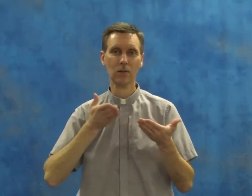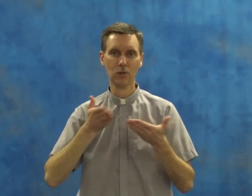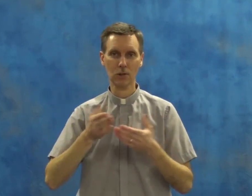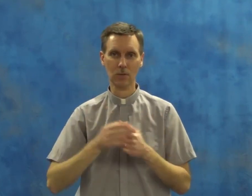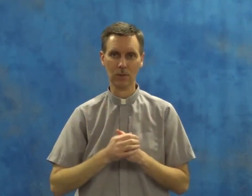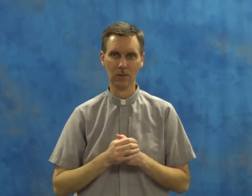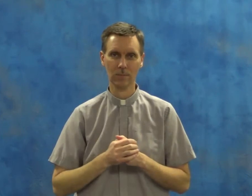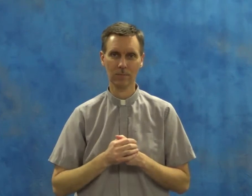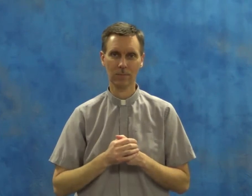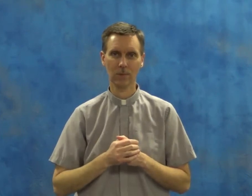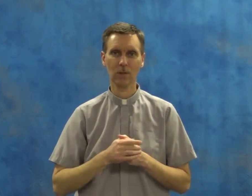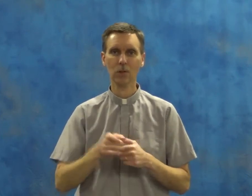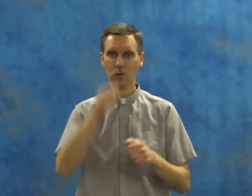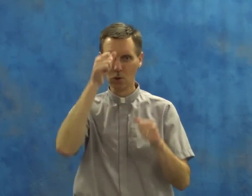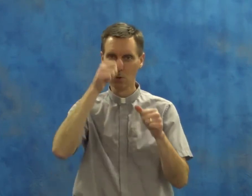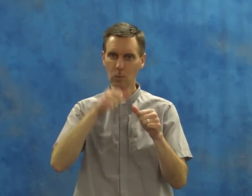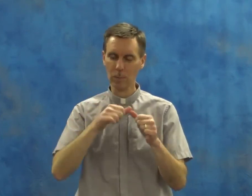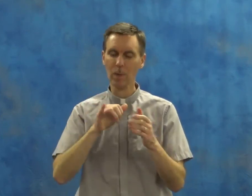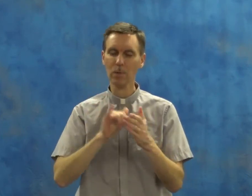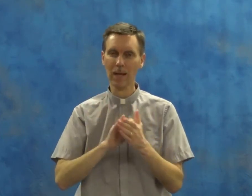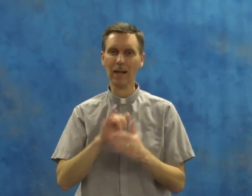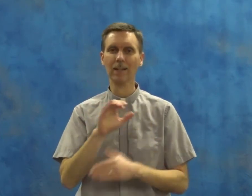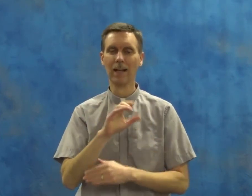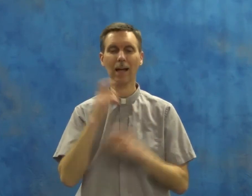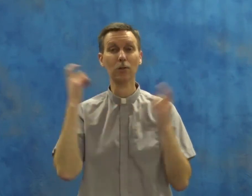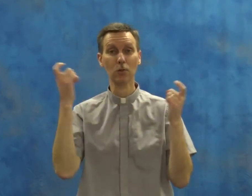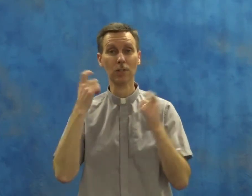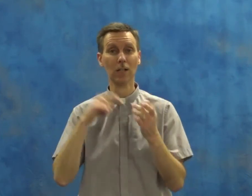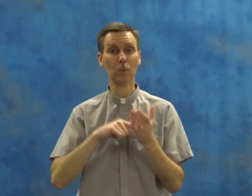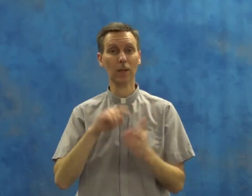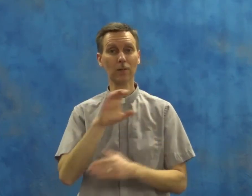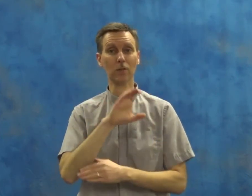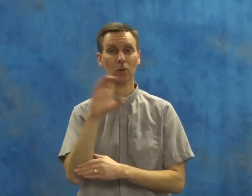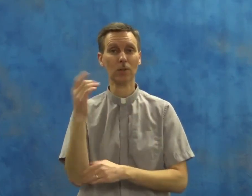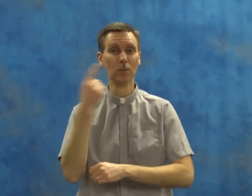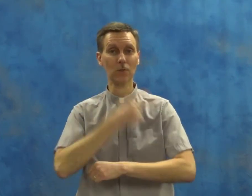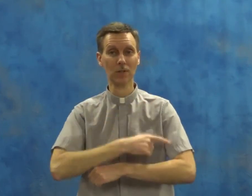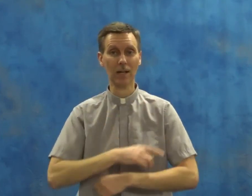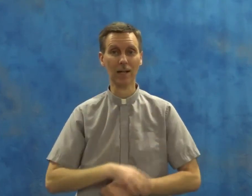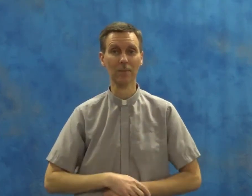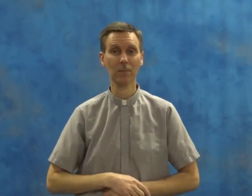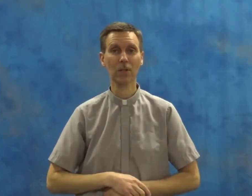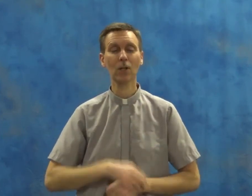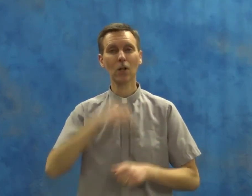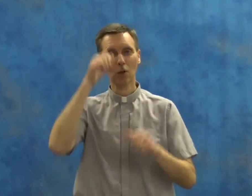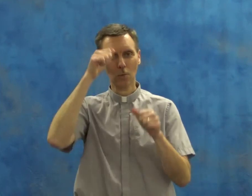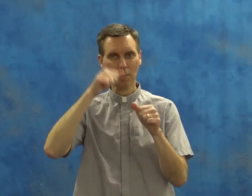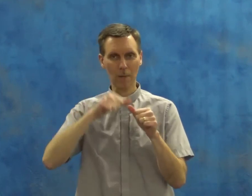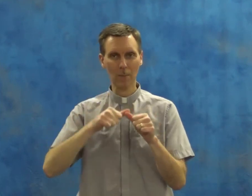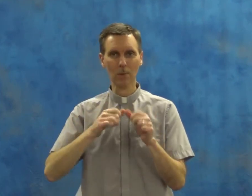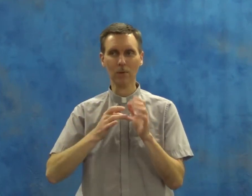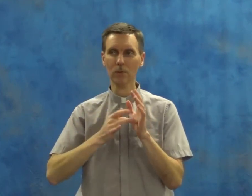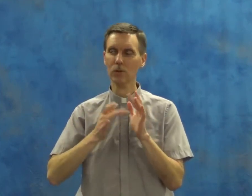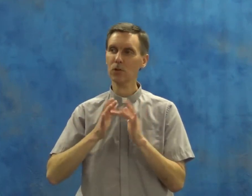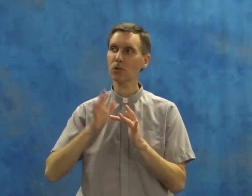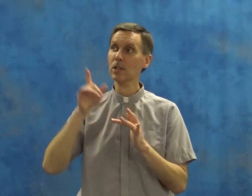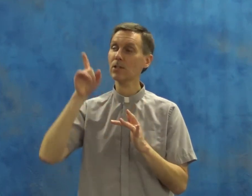His service. So remember that as you celebrate this Christmas Day. Remember, Jesus